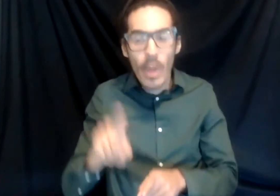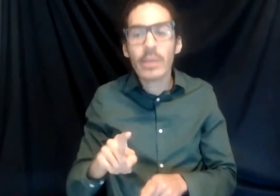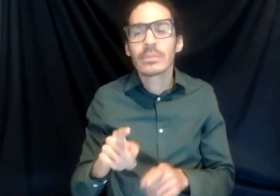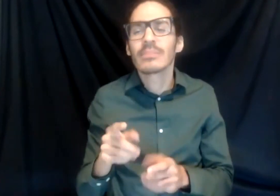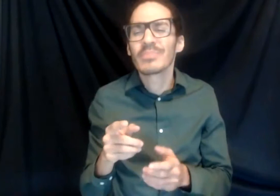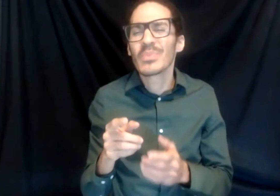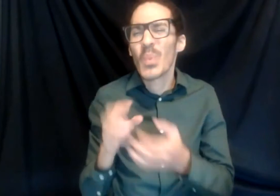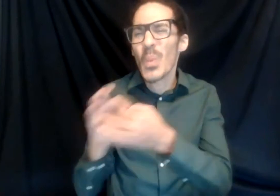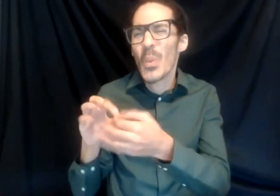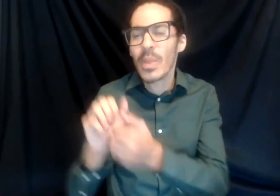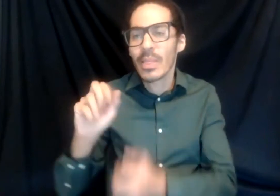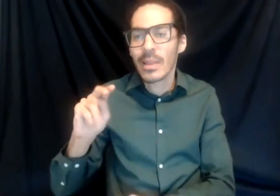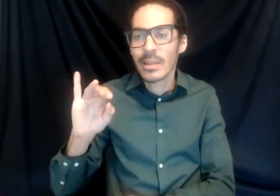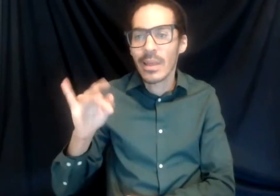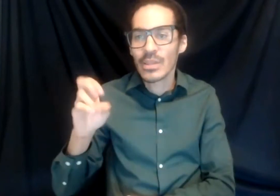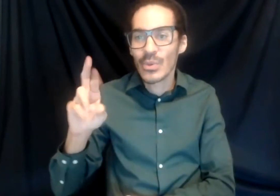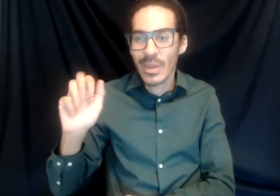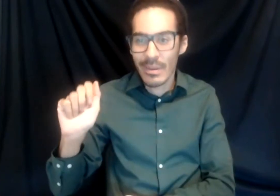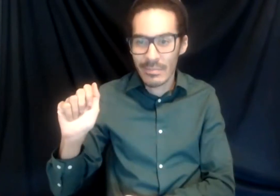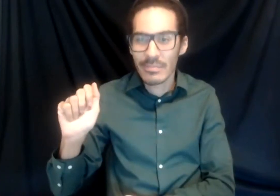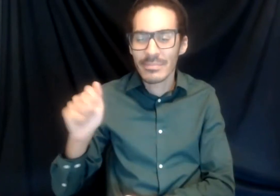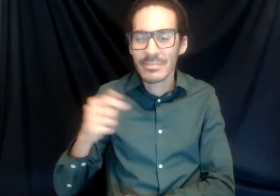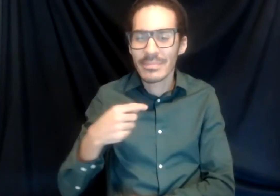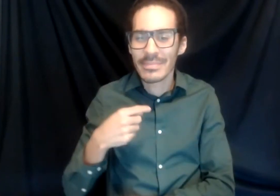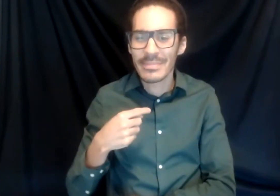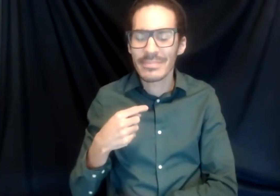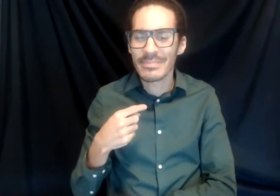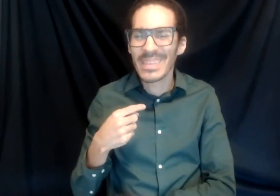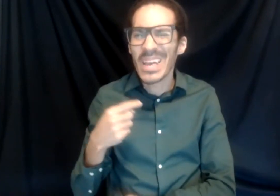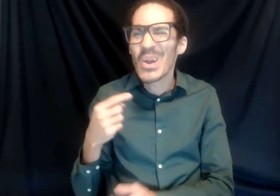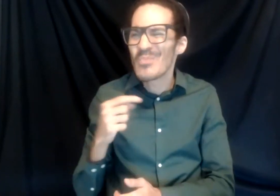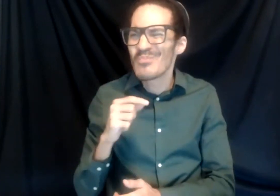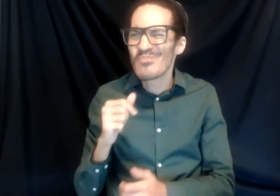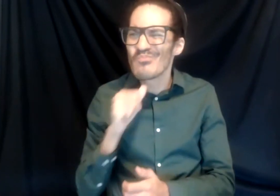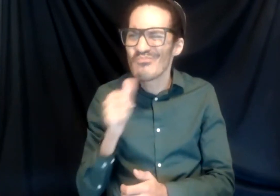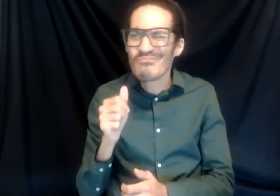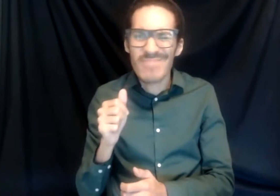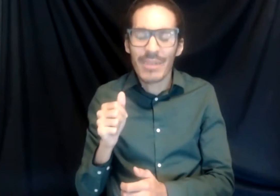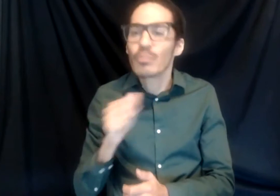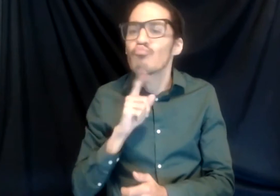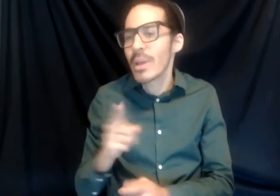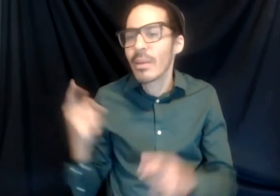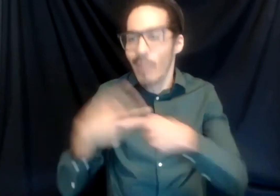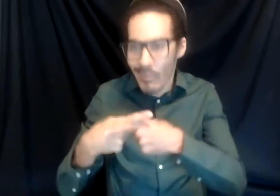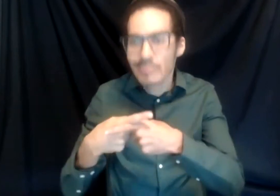I wouldn't call, I would say this maybe controversial to say, but I would call Nigeria a really diverse place in my opinion.